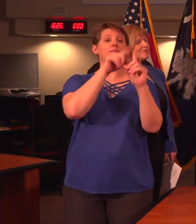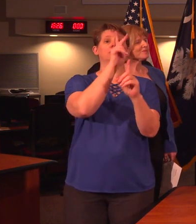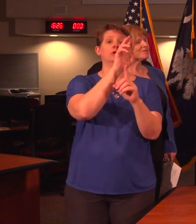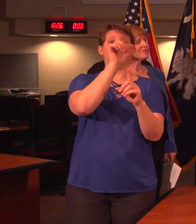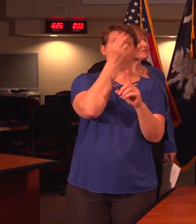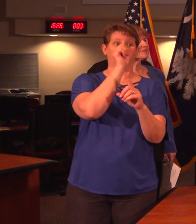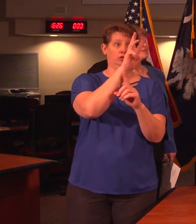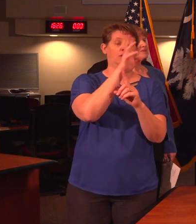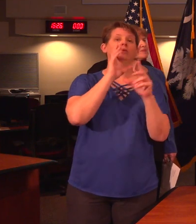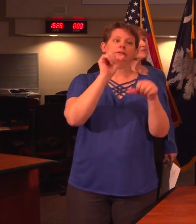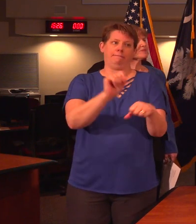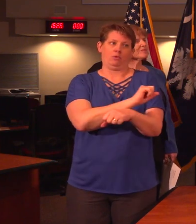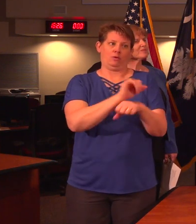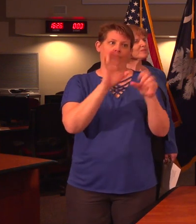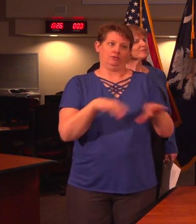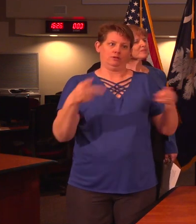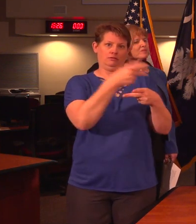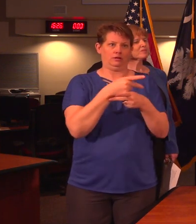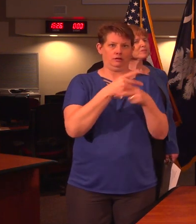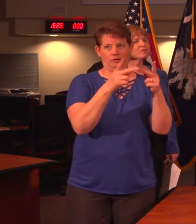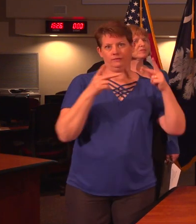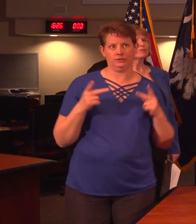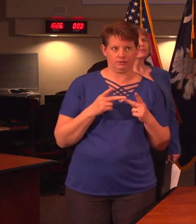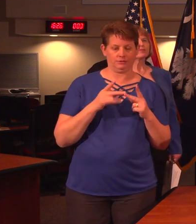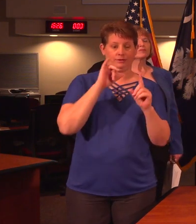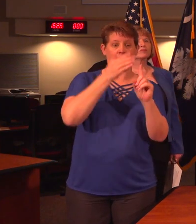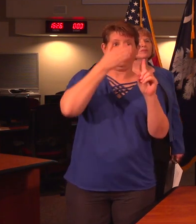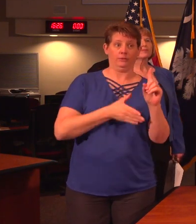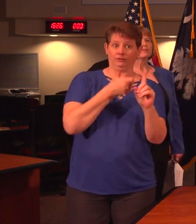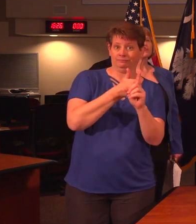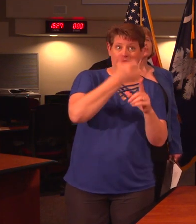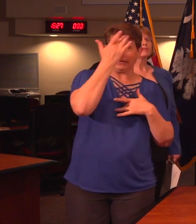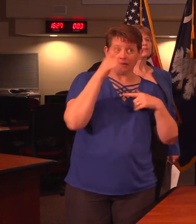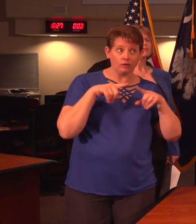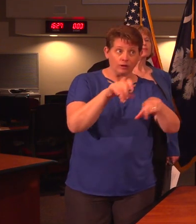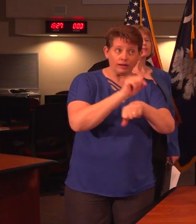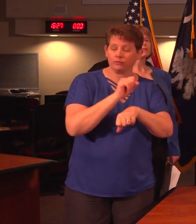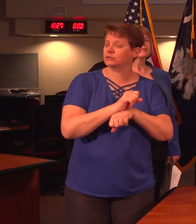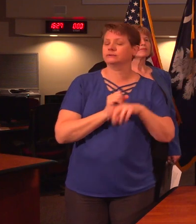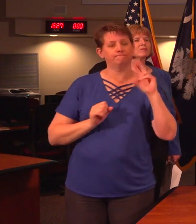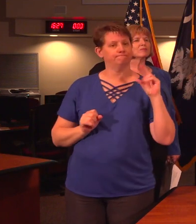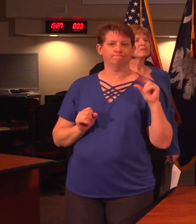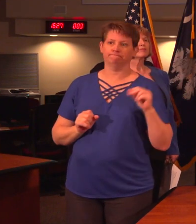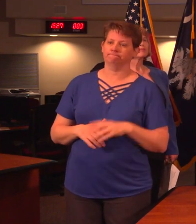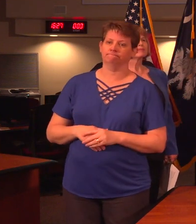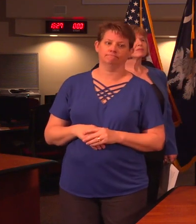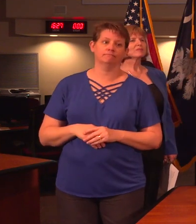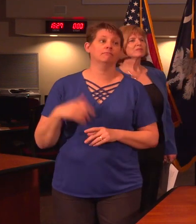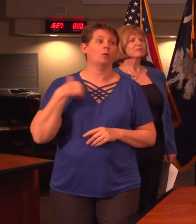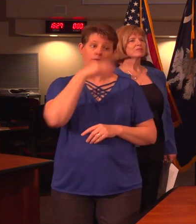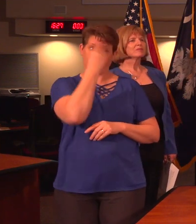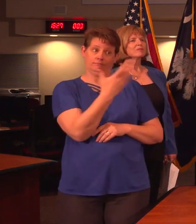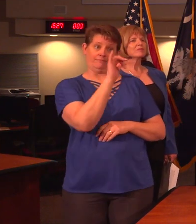was an employee of a child care facility. The person was not ill while they were at work. We have notified the